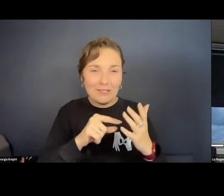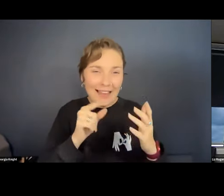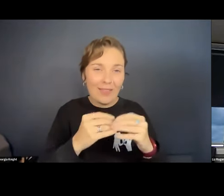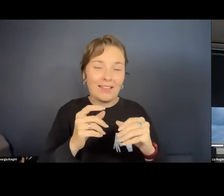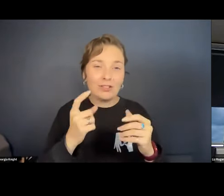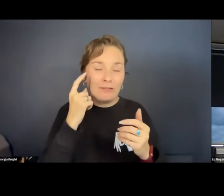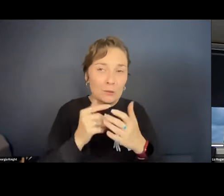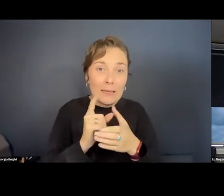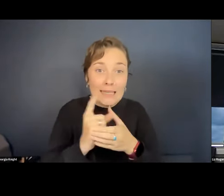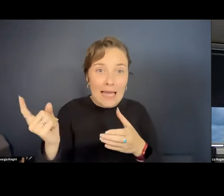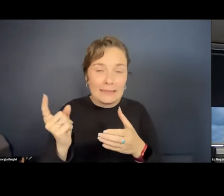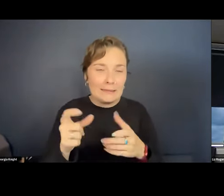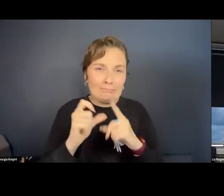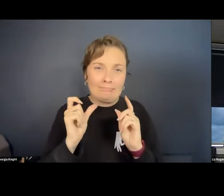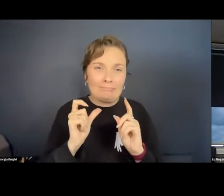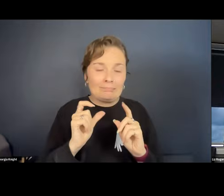of isolation.